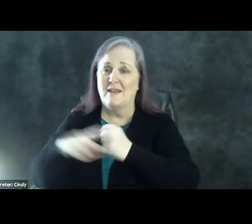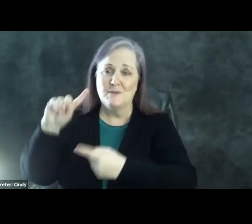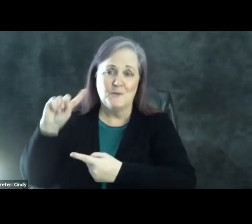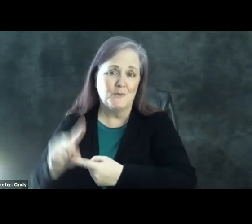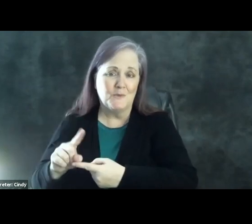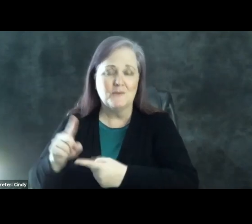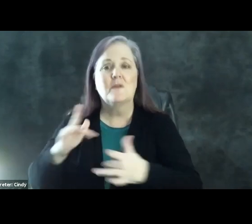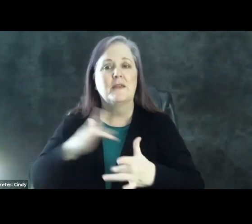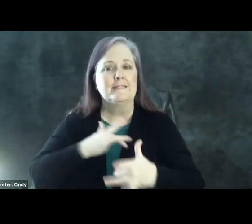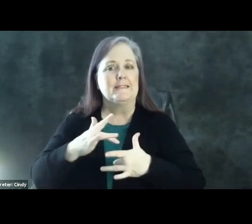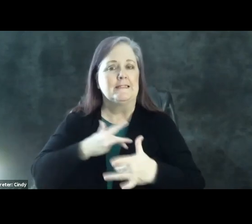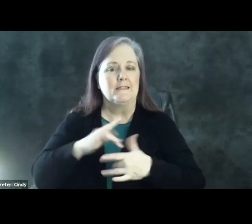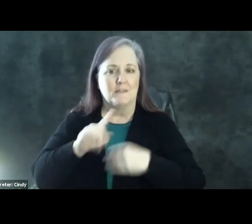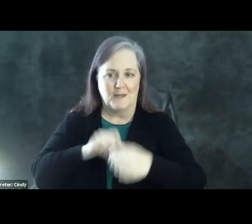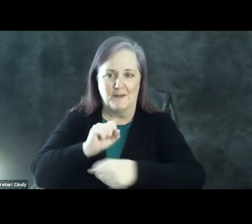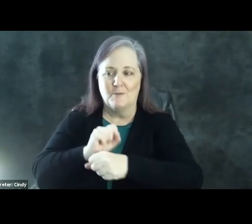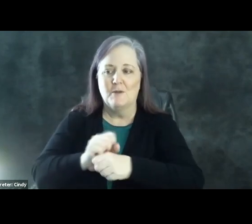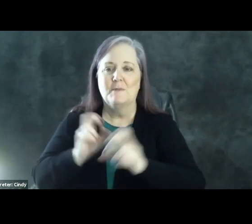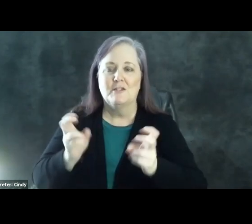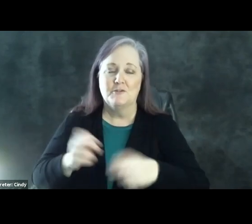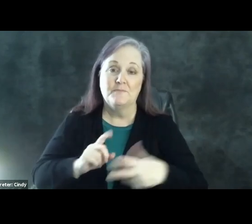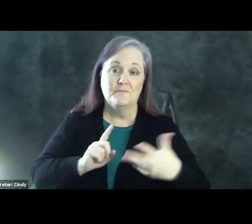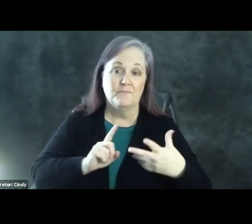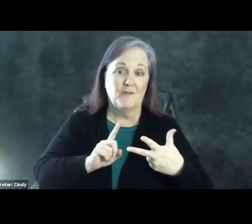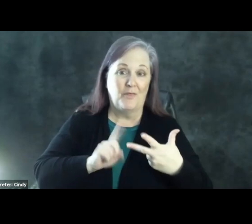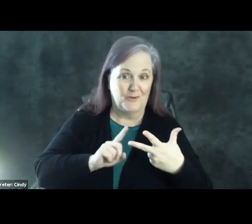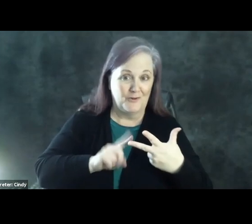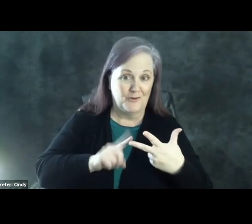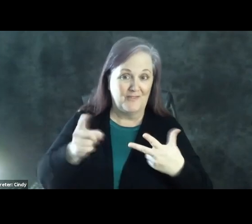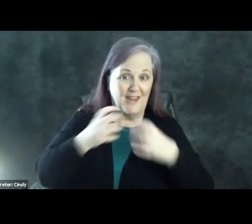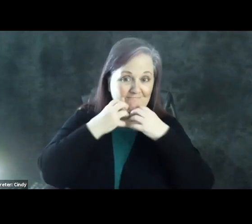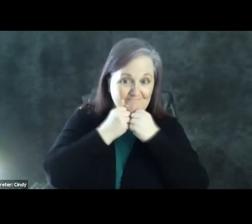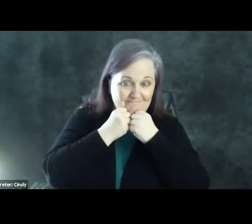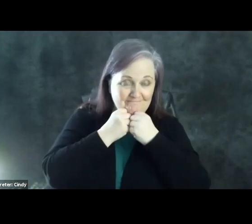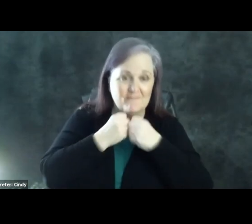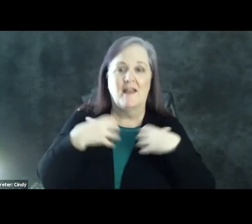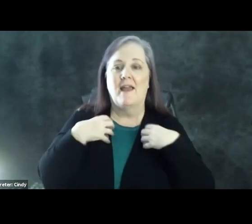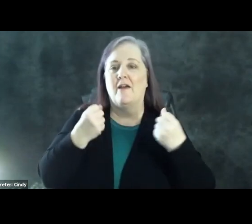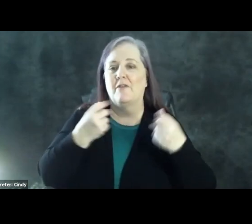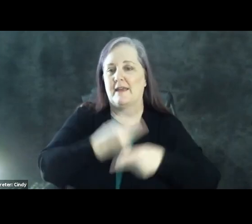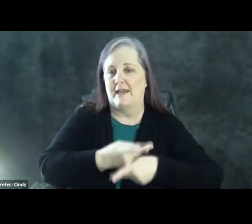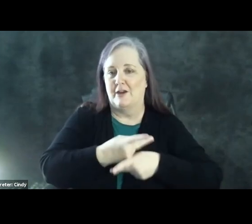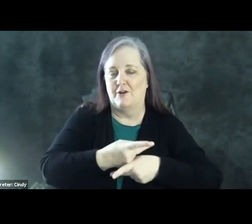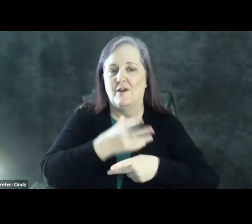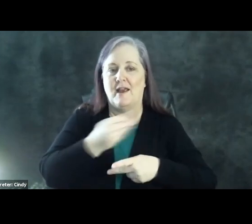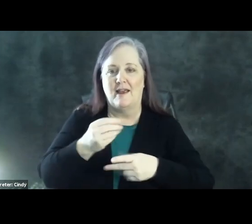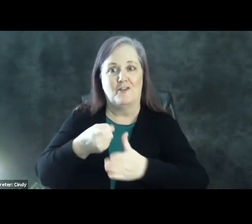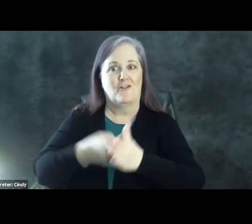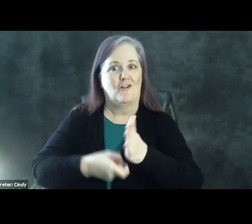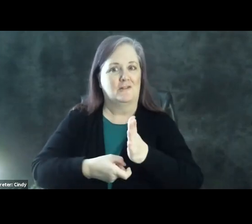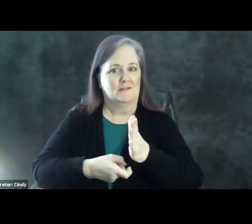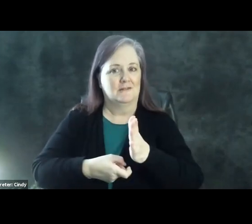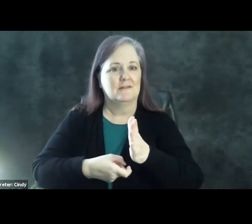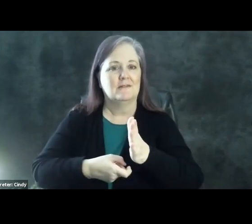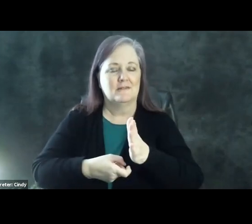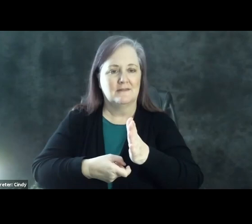worried about the employment issue. Third issue that they care about is health care and more specifically the cost of health care.